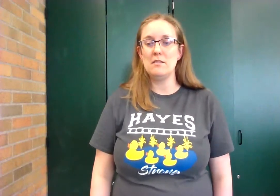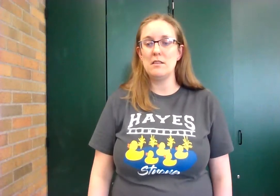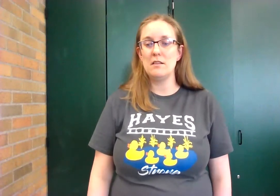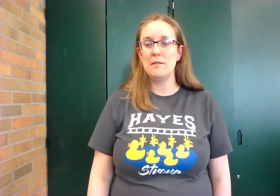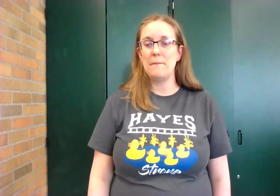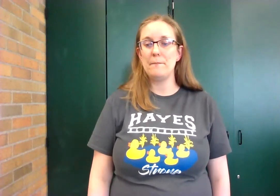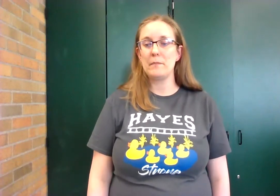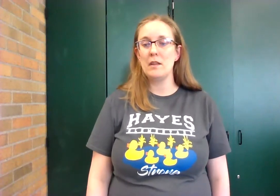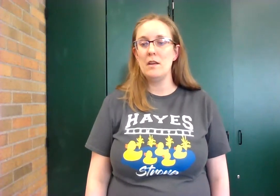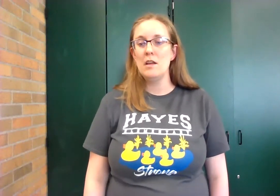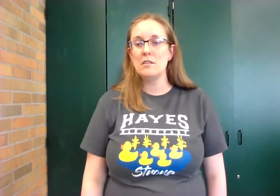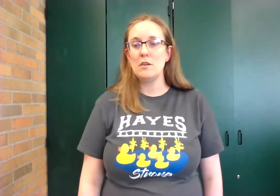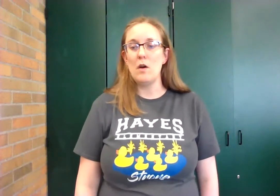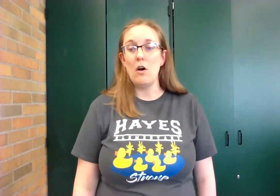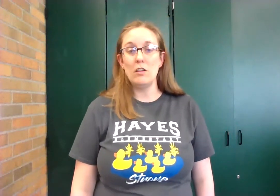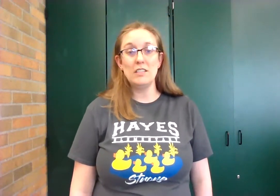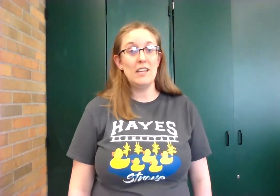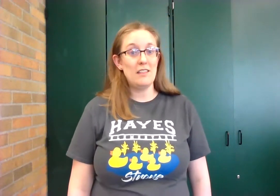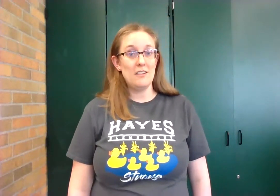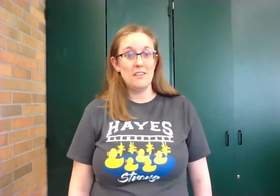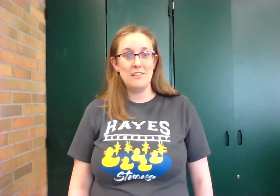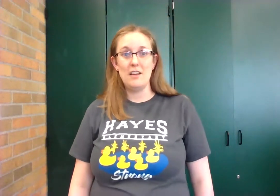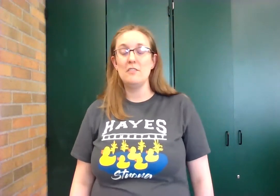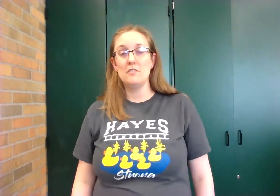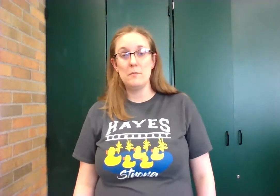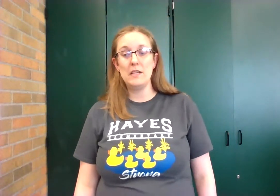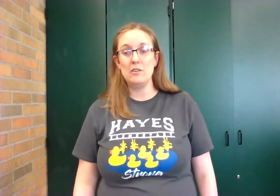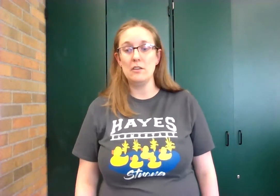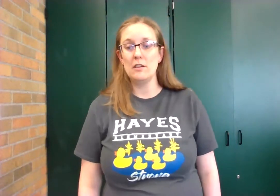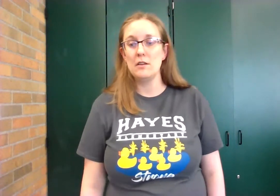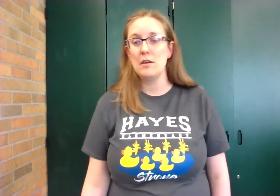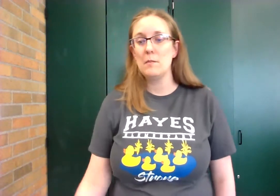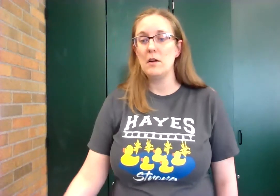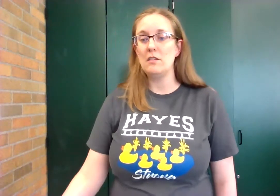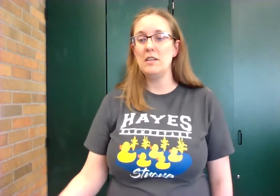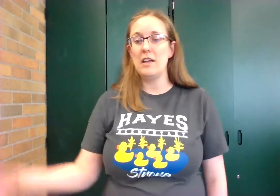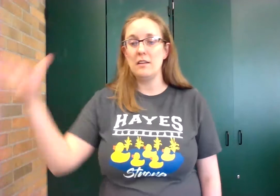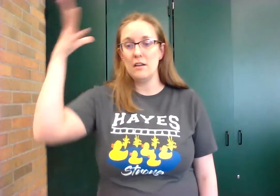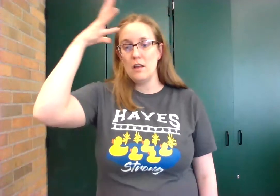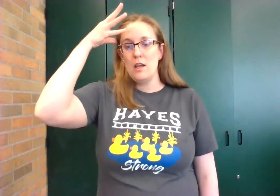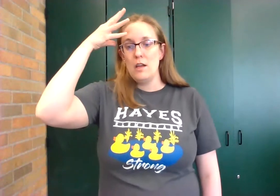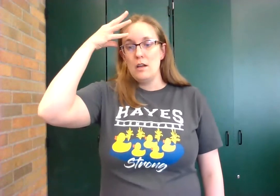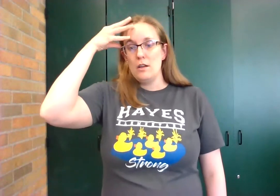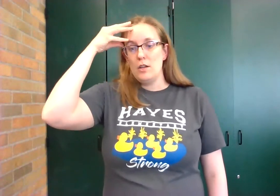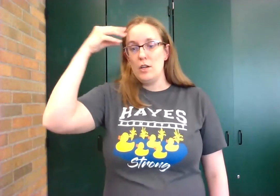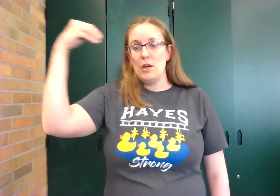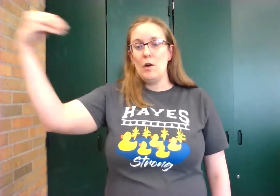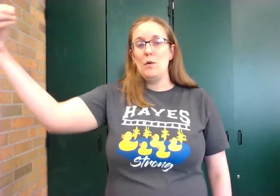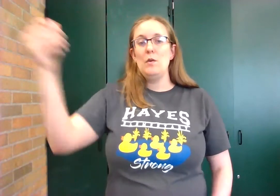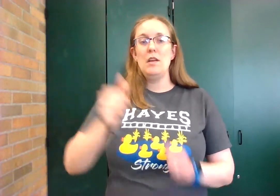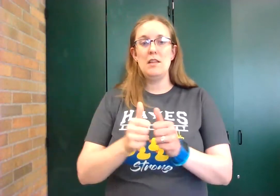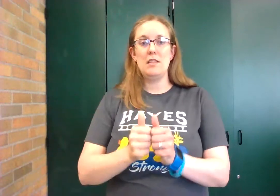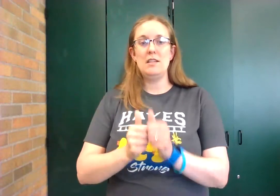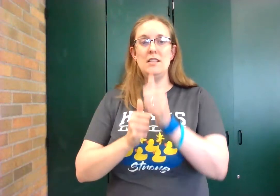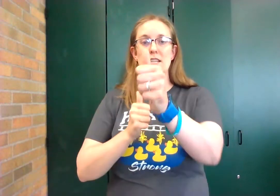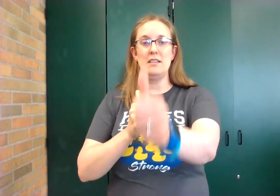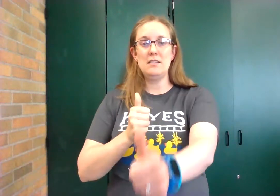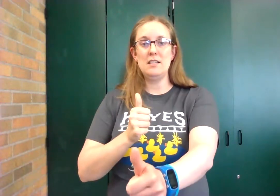so all together i know this is a big chunk but all together go the distance